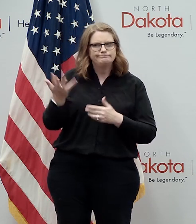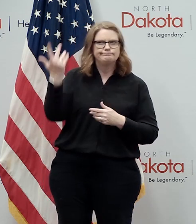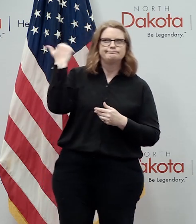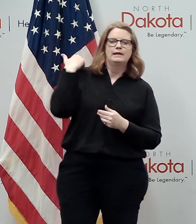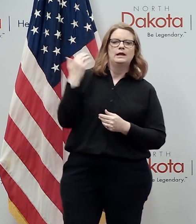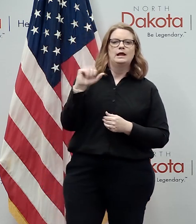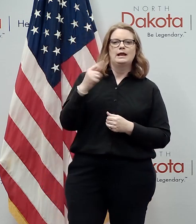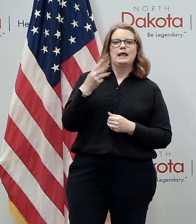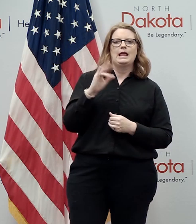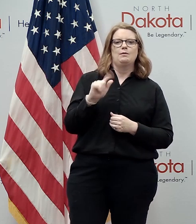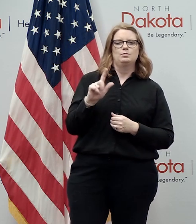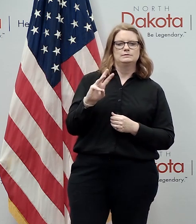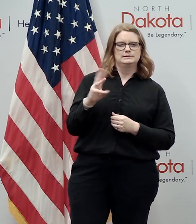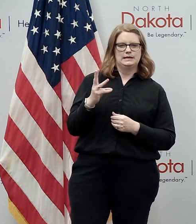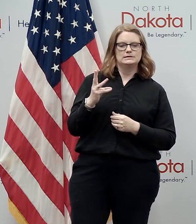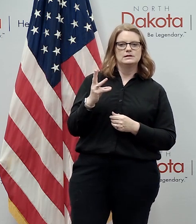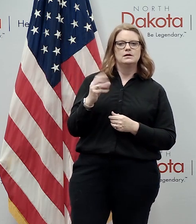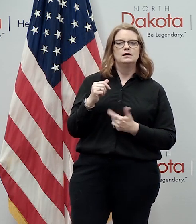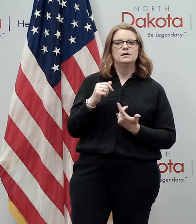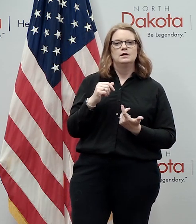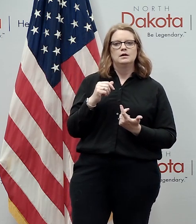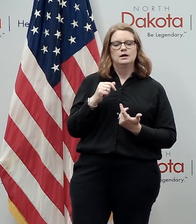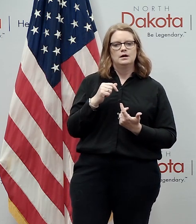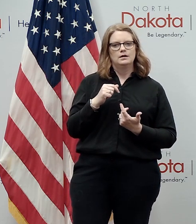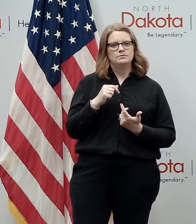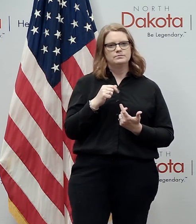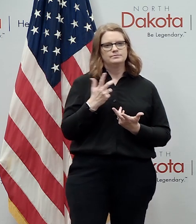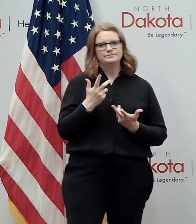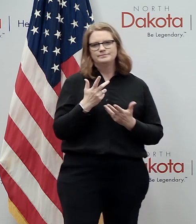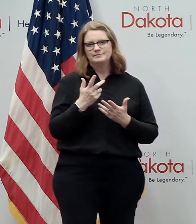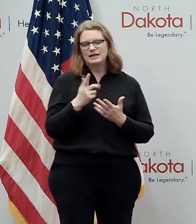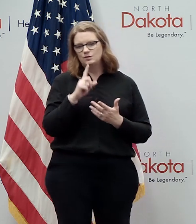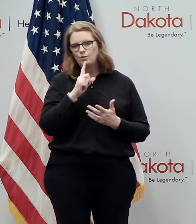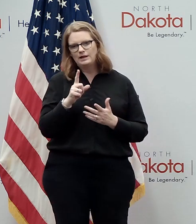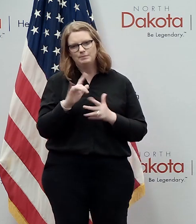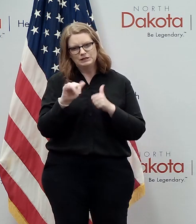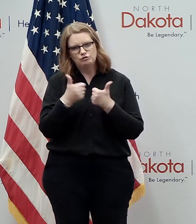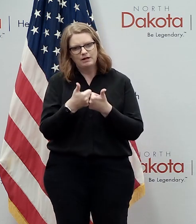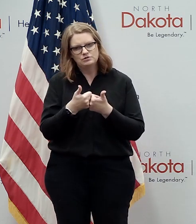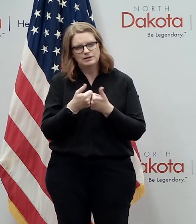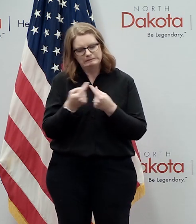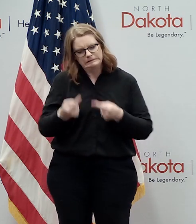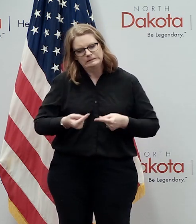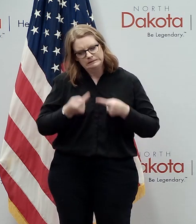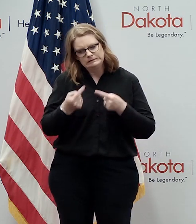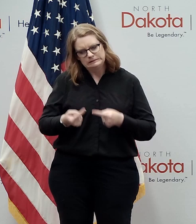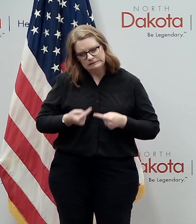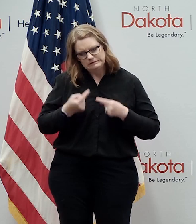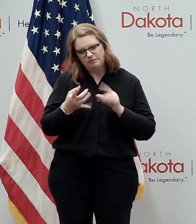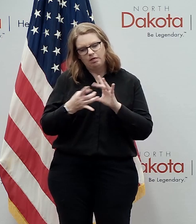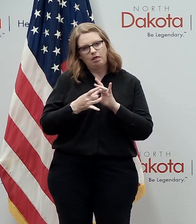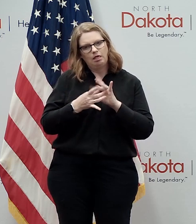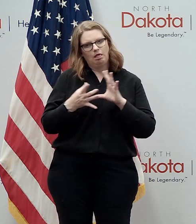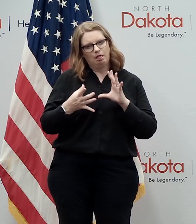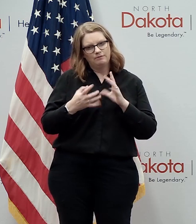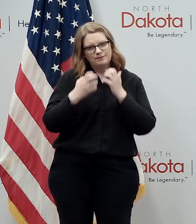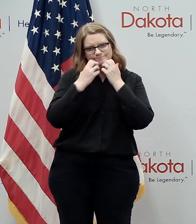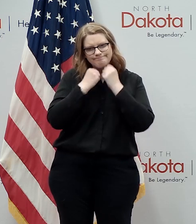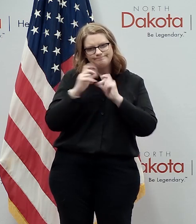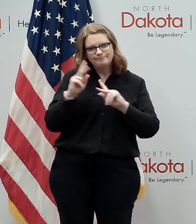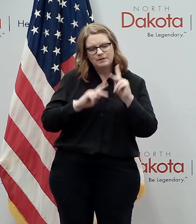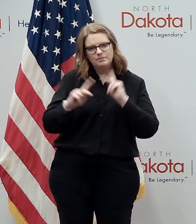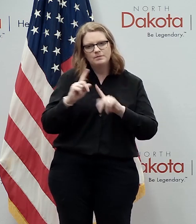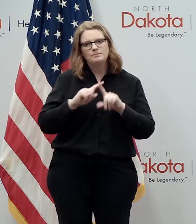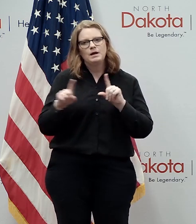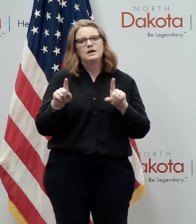april 6th and i know that some people this has been challenging for people to be away from loved ones but i would also steer people